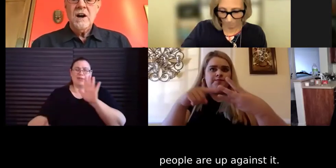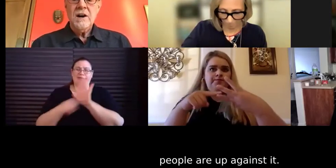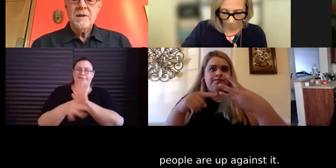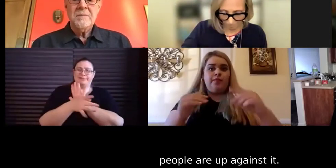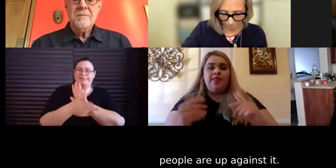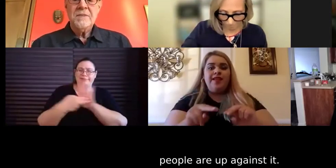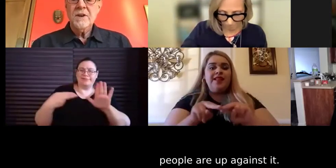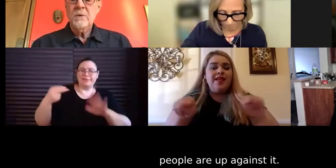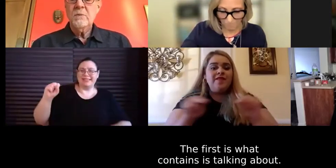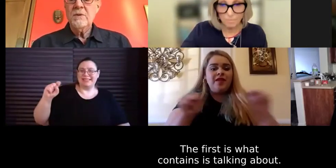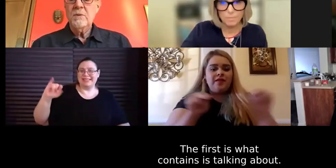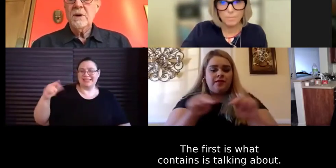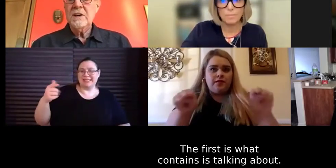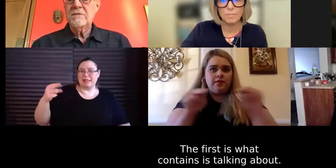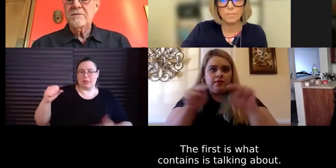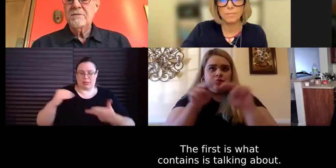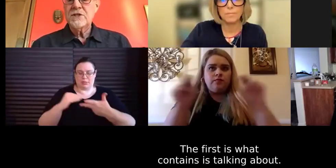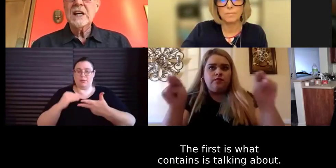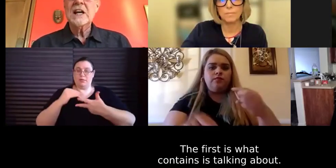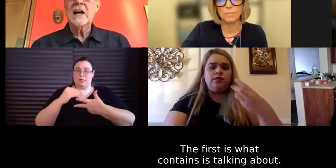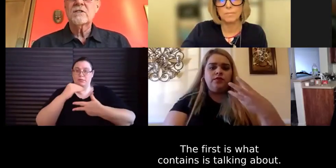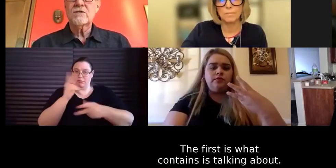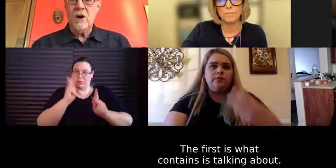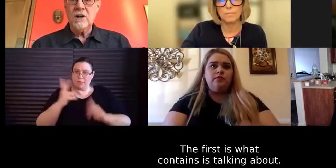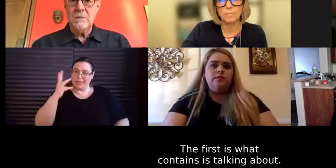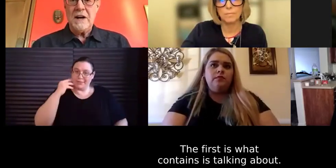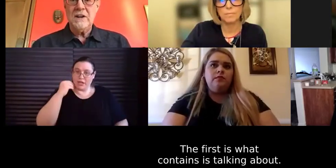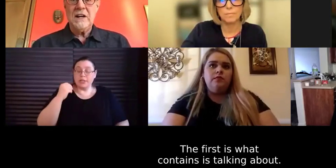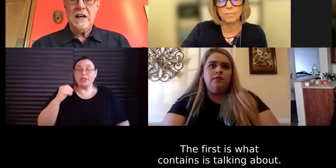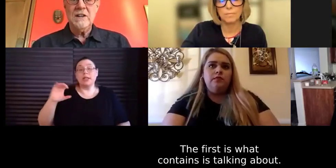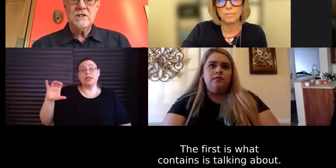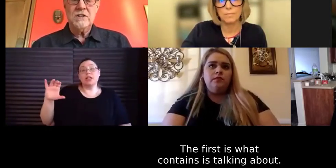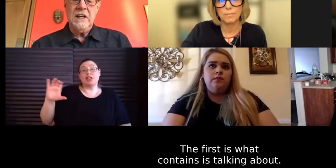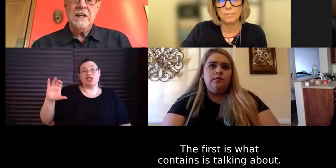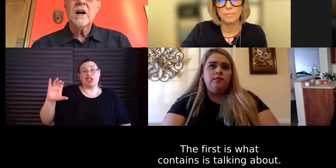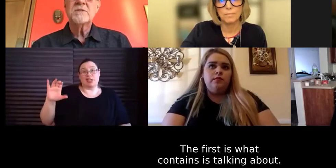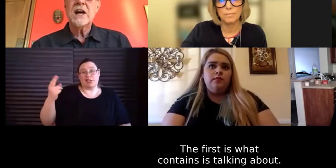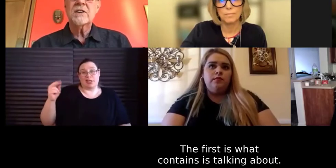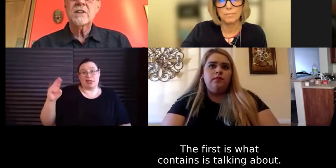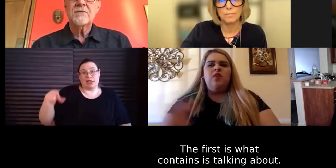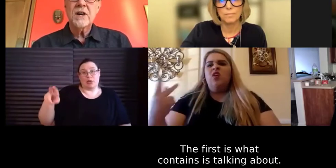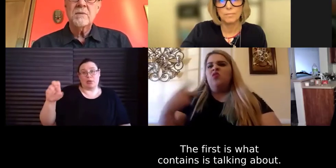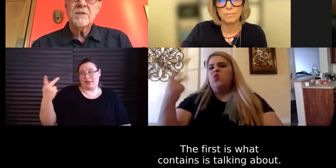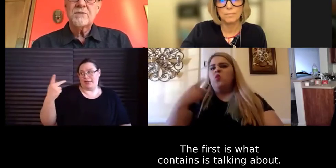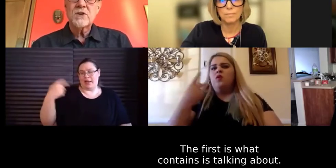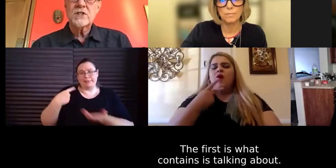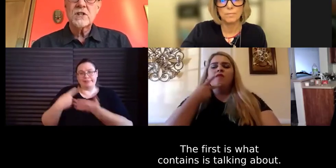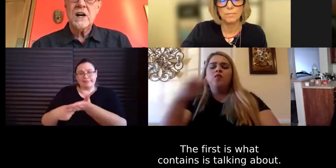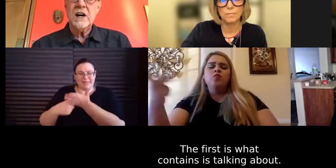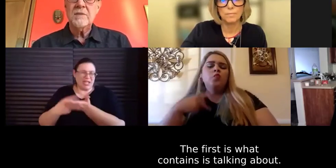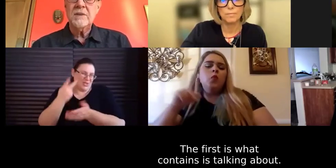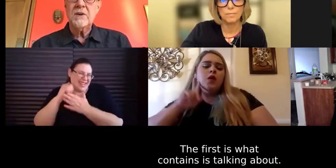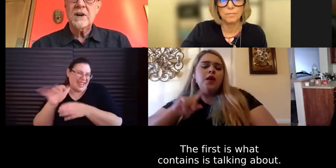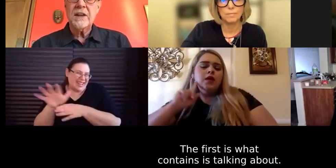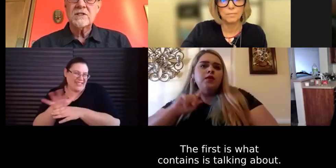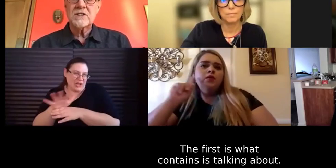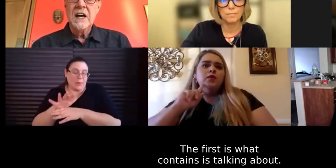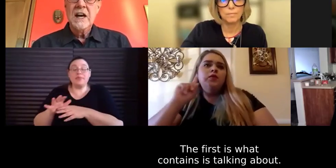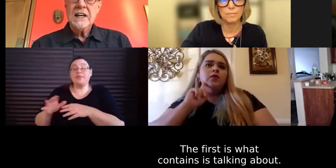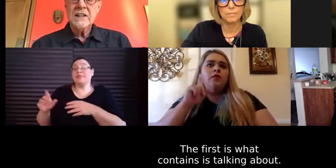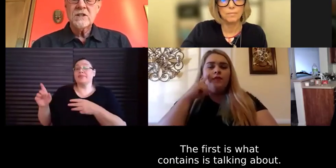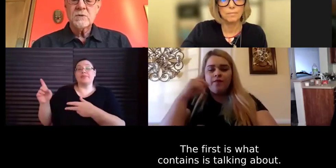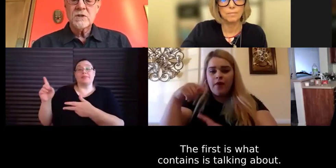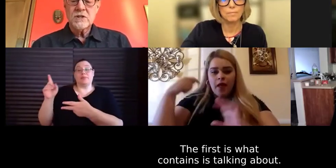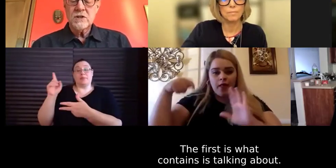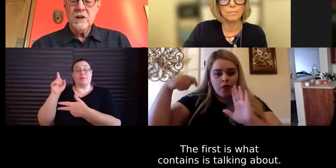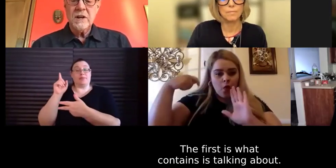you know, she and I talked about it and it comes out in the film. the first is, you know, I think as